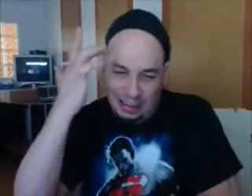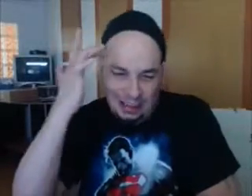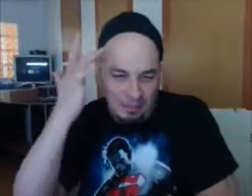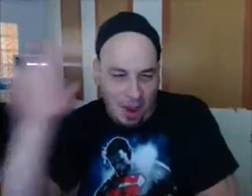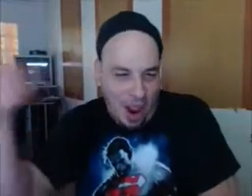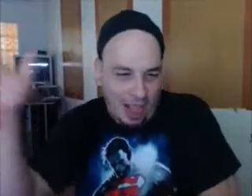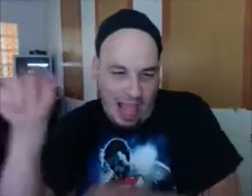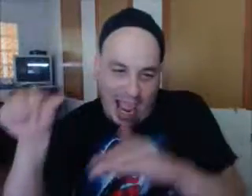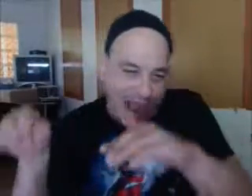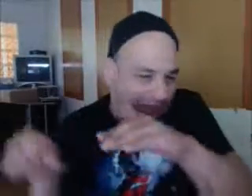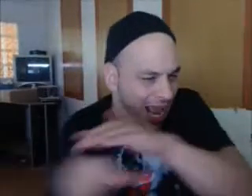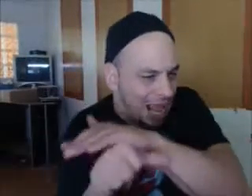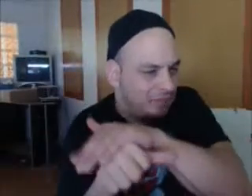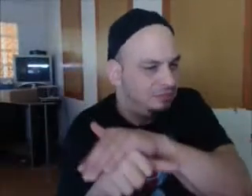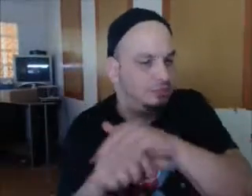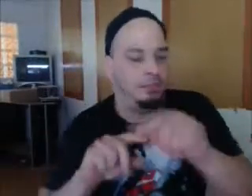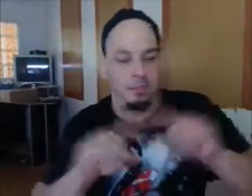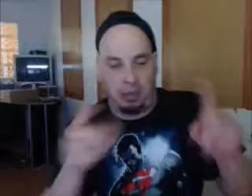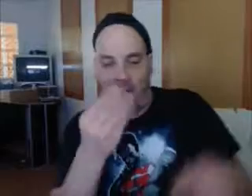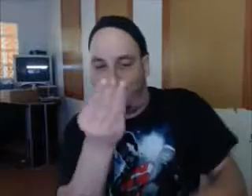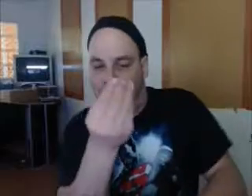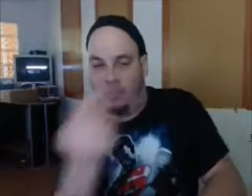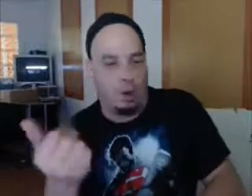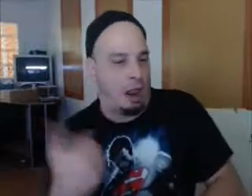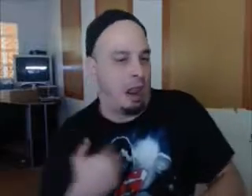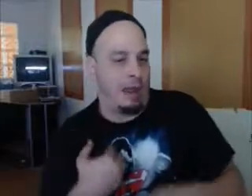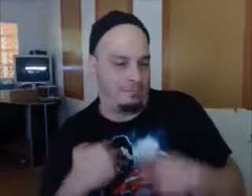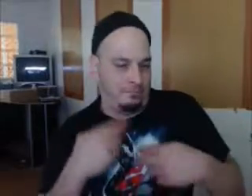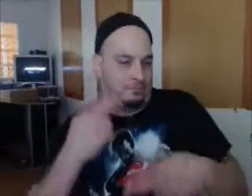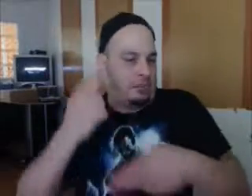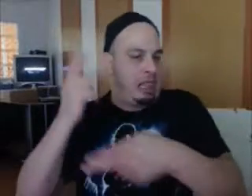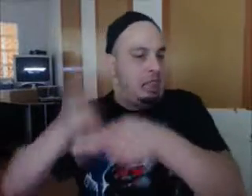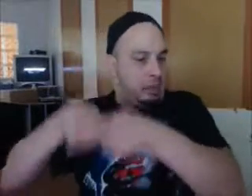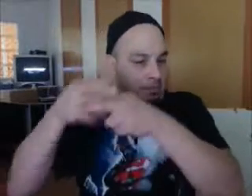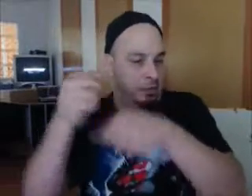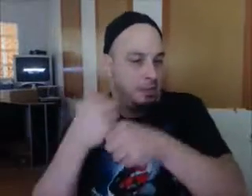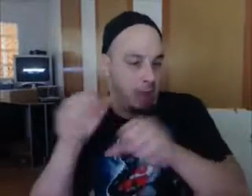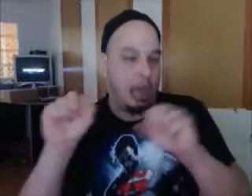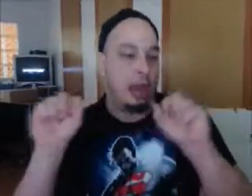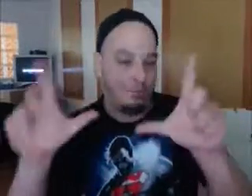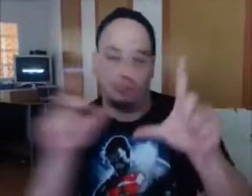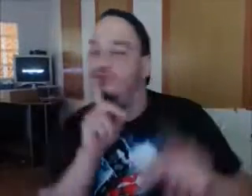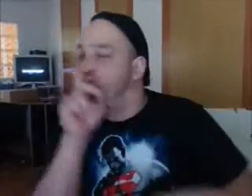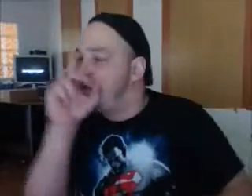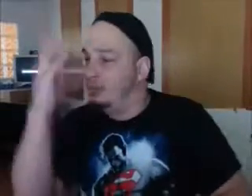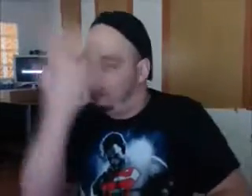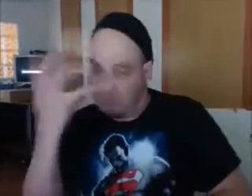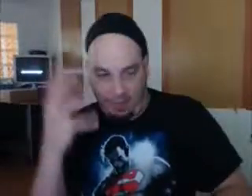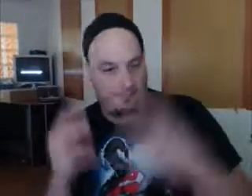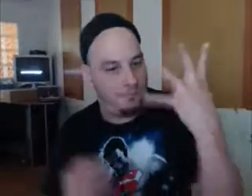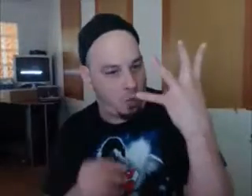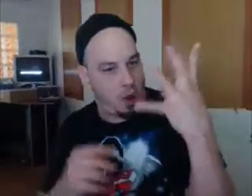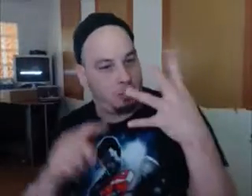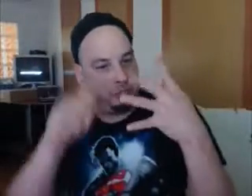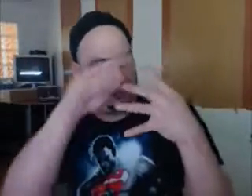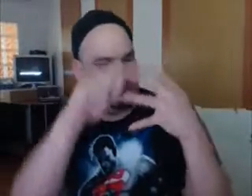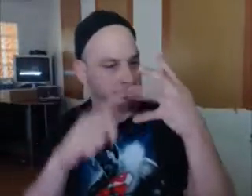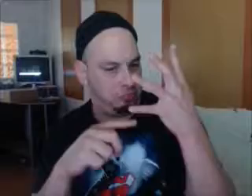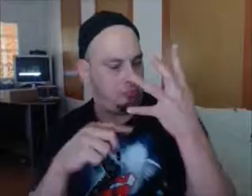Auto manufacturers did survive, but it wasn't enough to save the city of Detroit. We're awaiting a news conference officially announced in Detroit. is